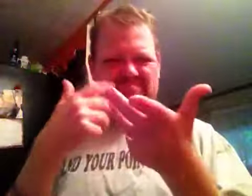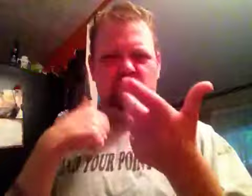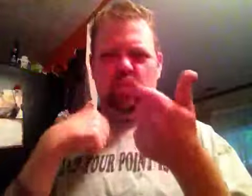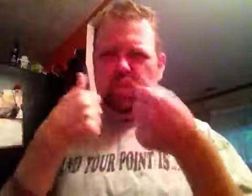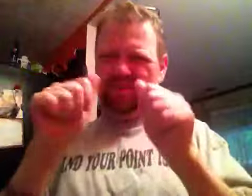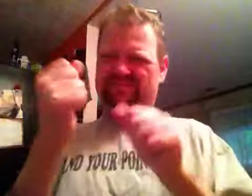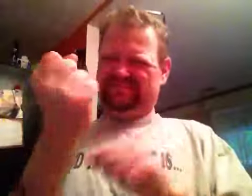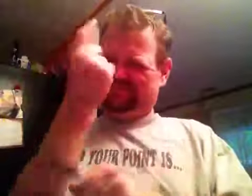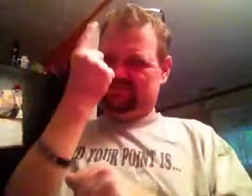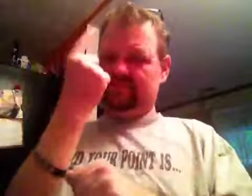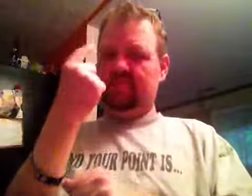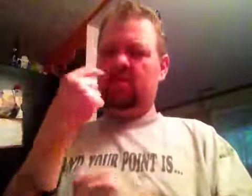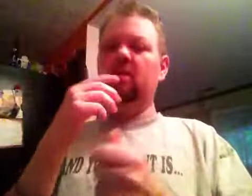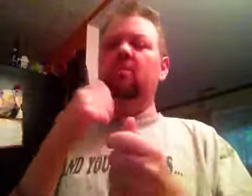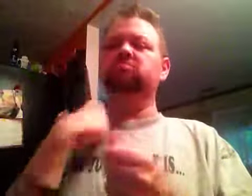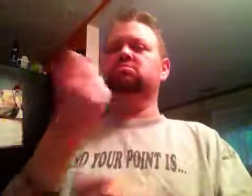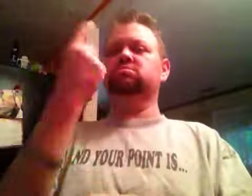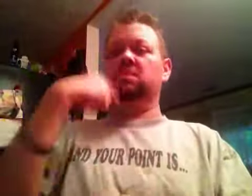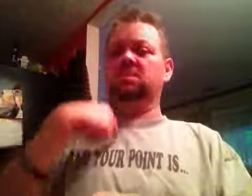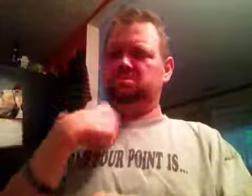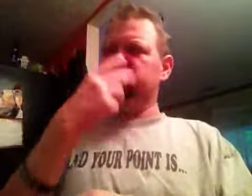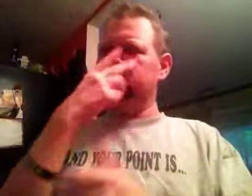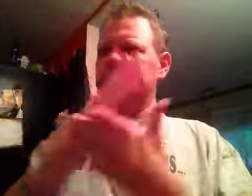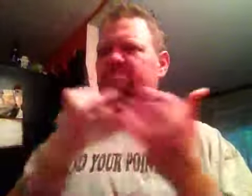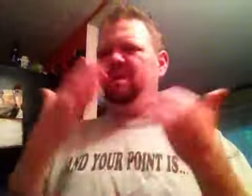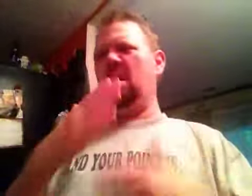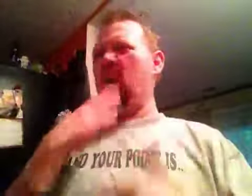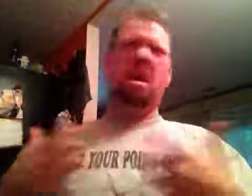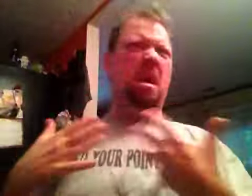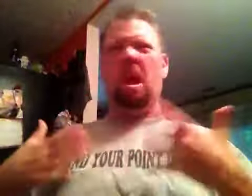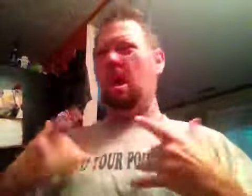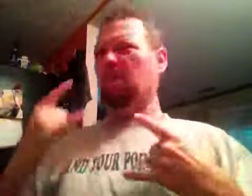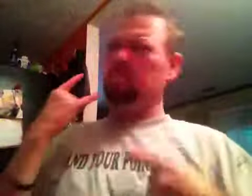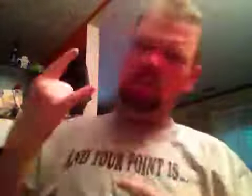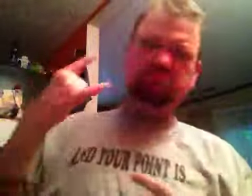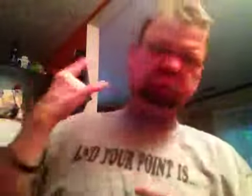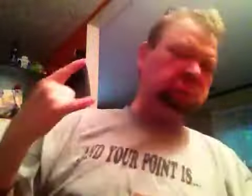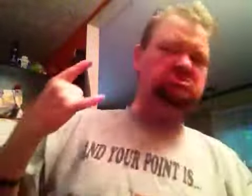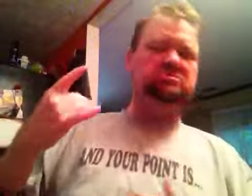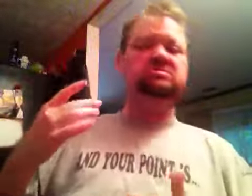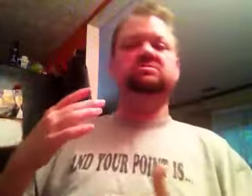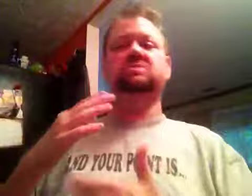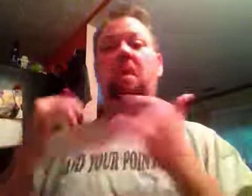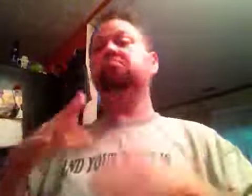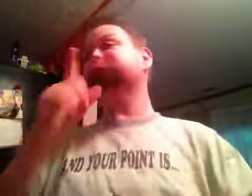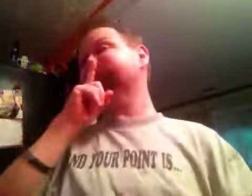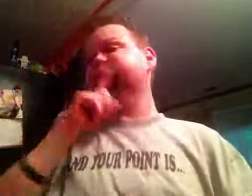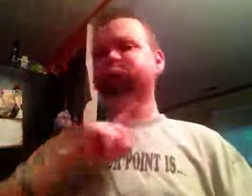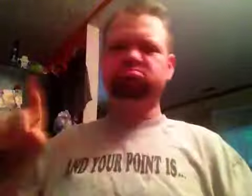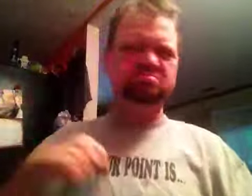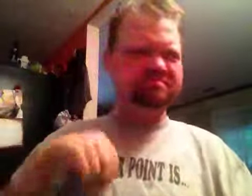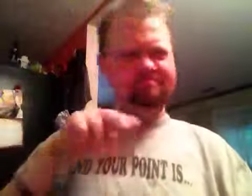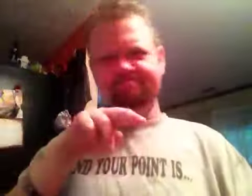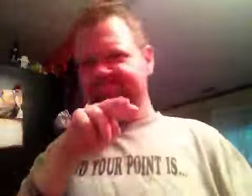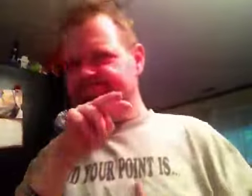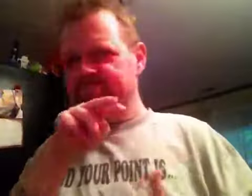You need look into the protection. What is this? ready to sit down in